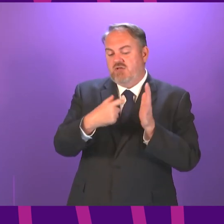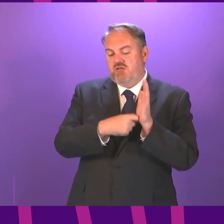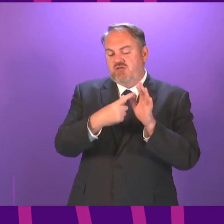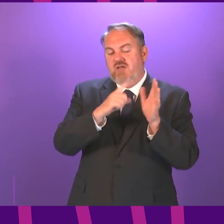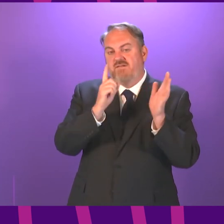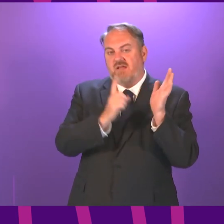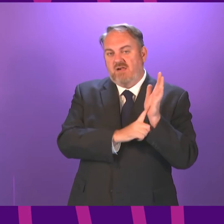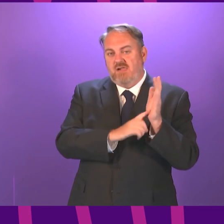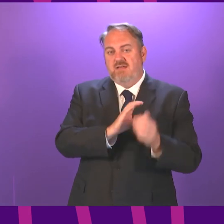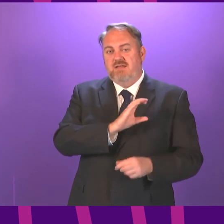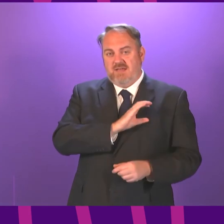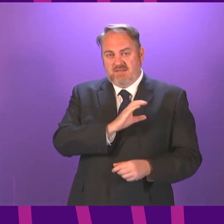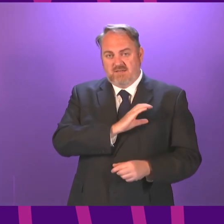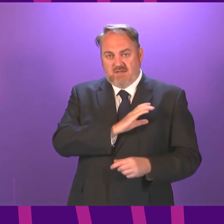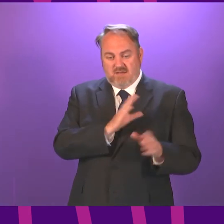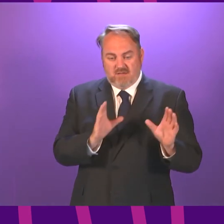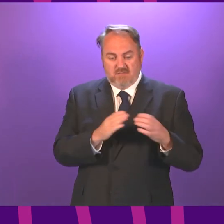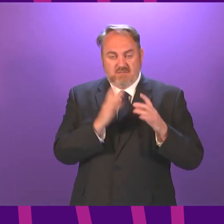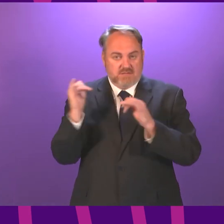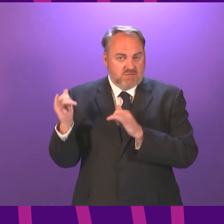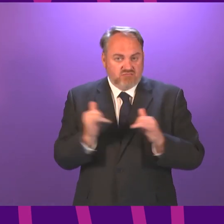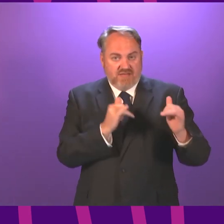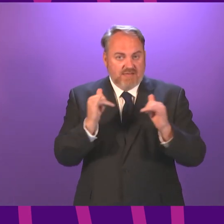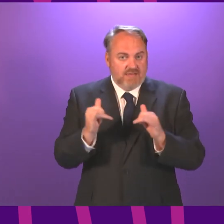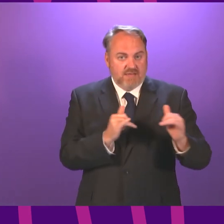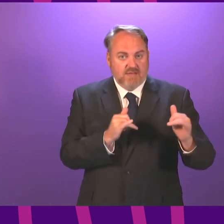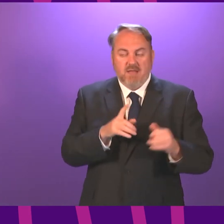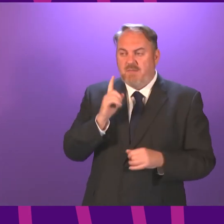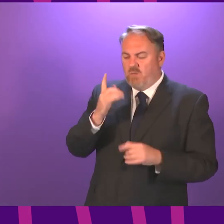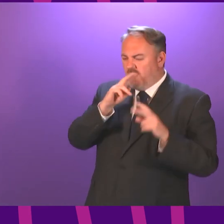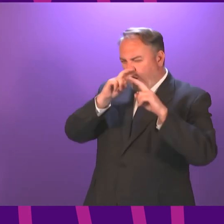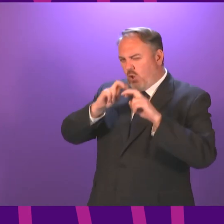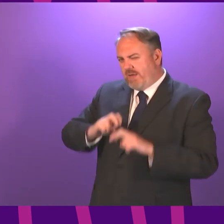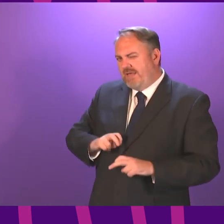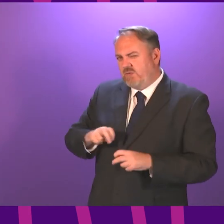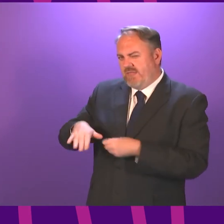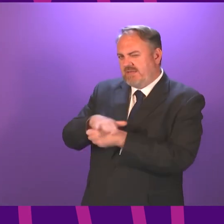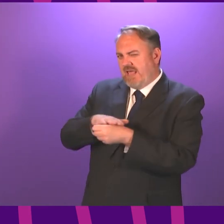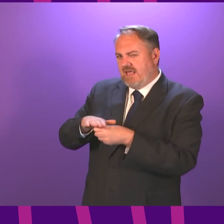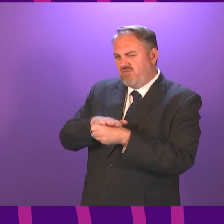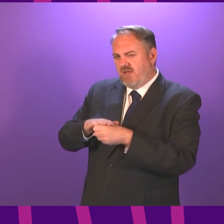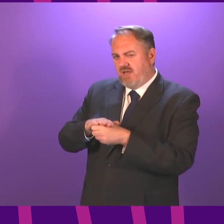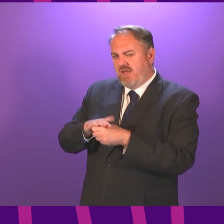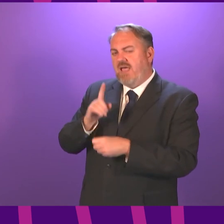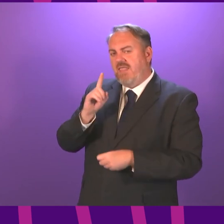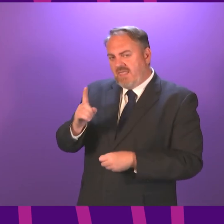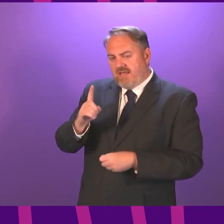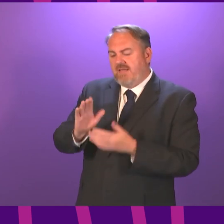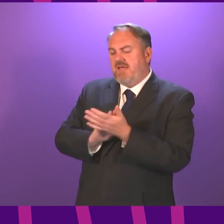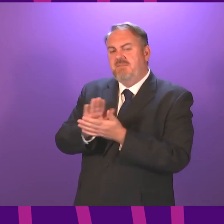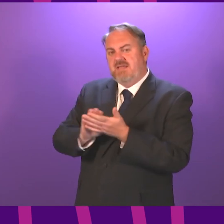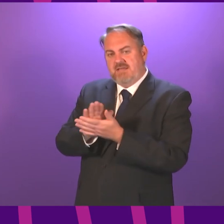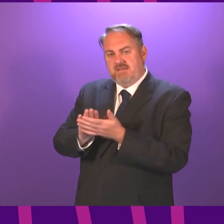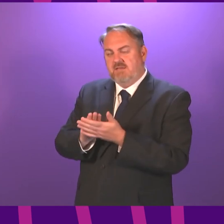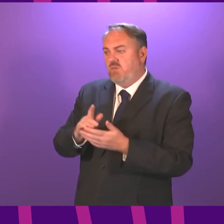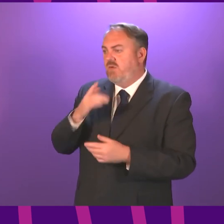working group to explore the feasibility and requirements of different self sampling models which will contribute to the evidence base and that group